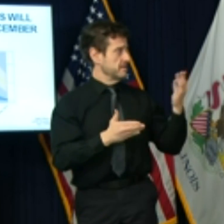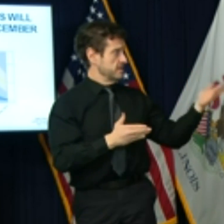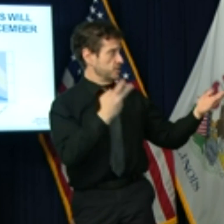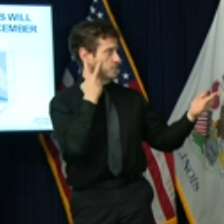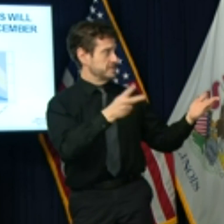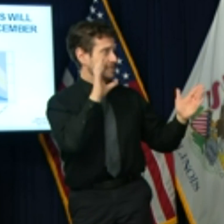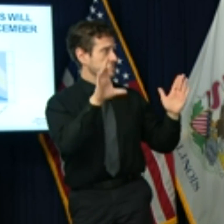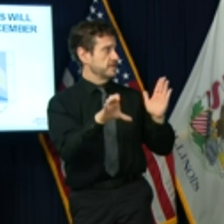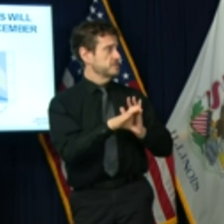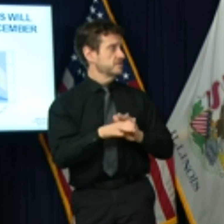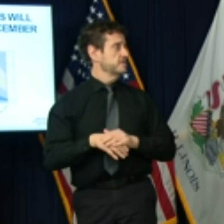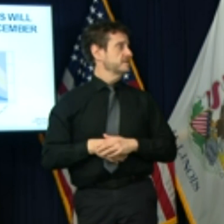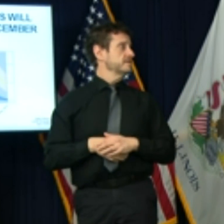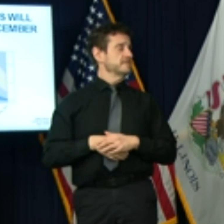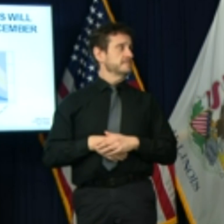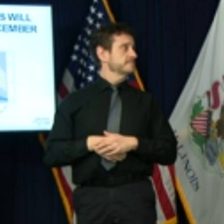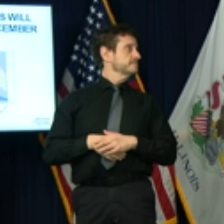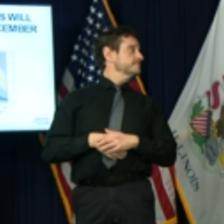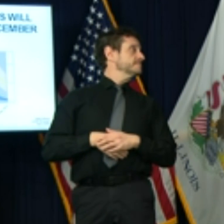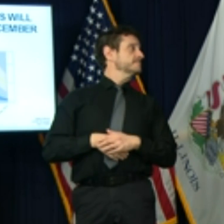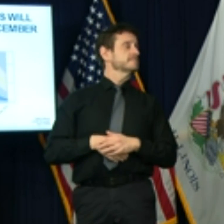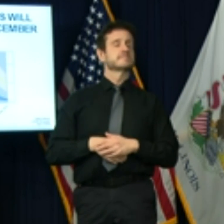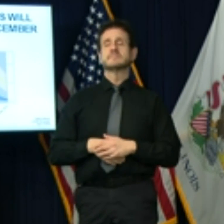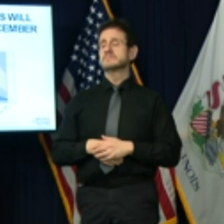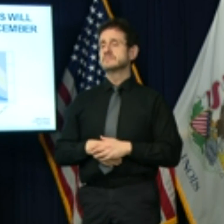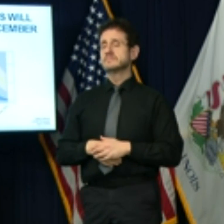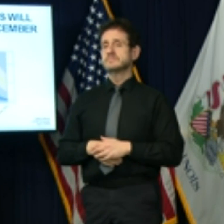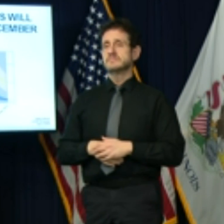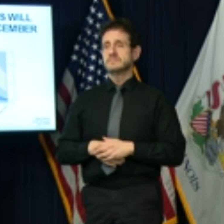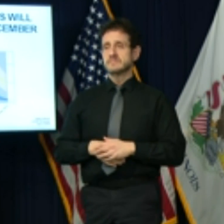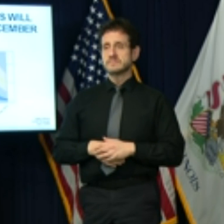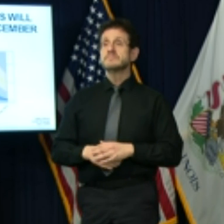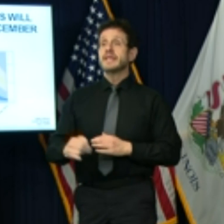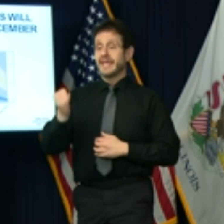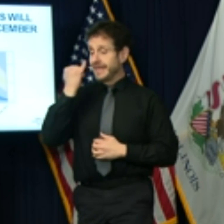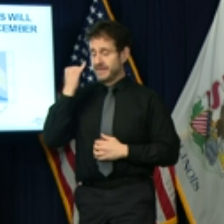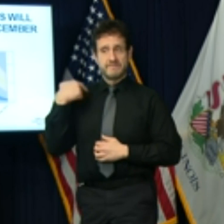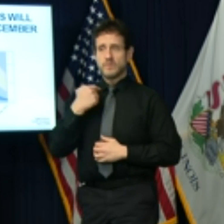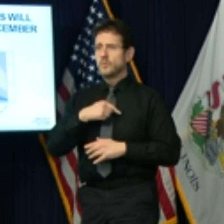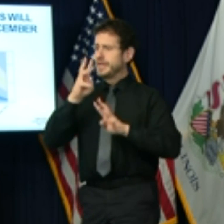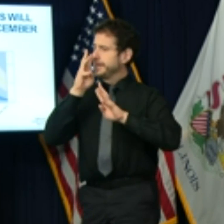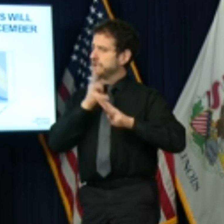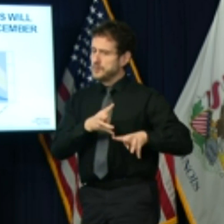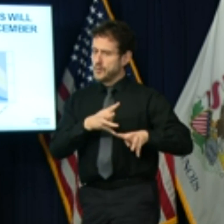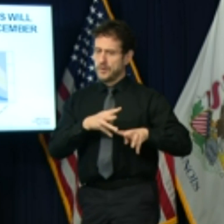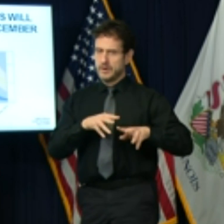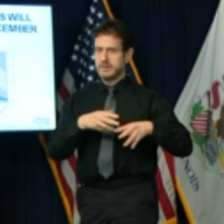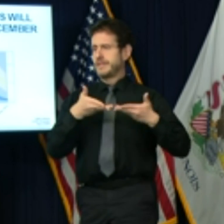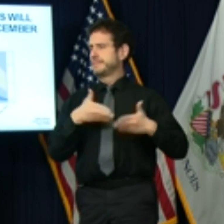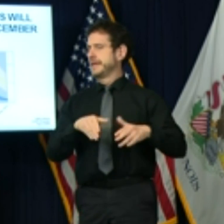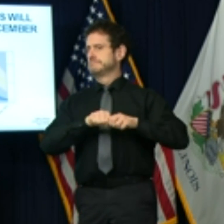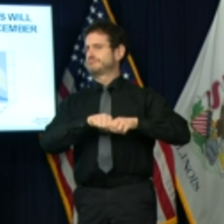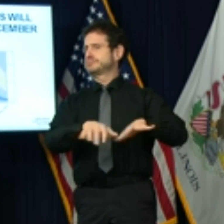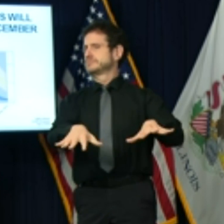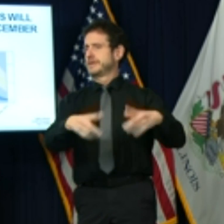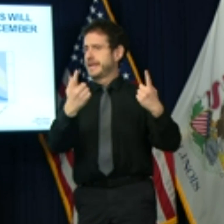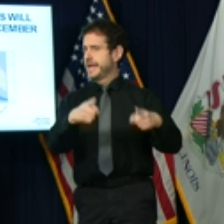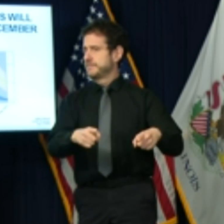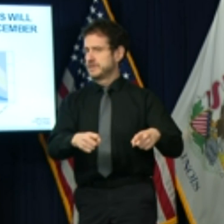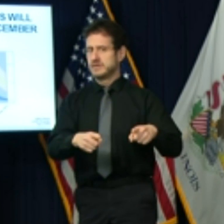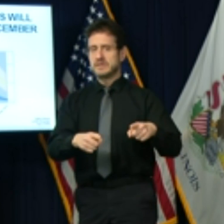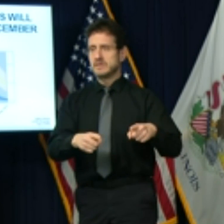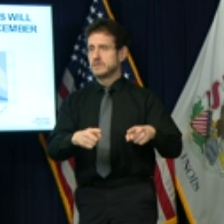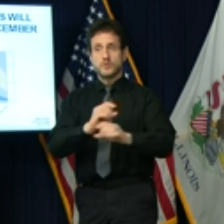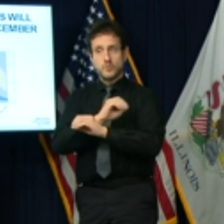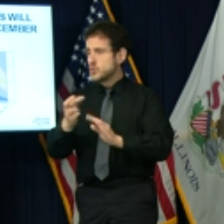These are the paths most likely to occur if current trends hold without additional intervention.